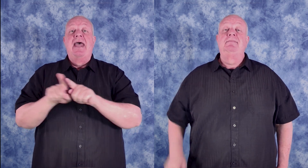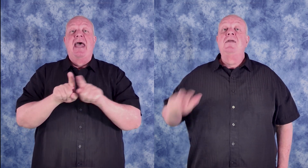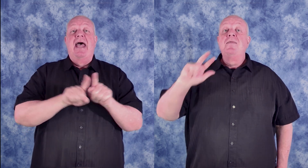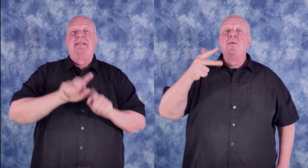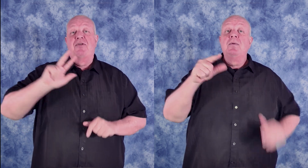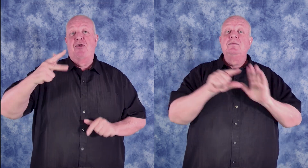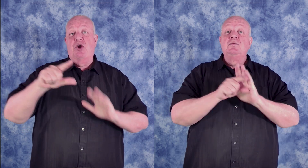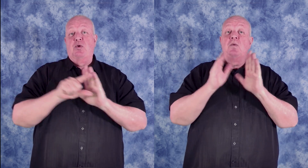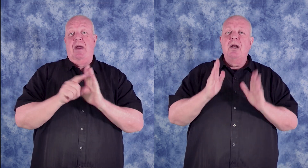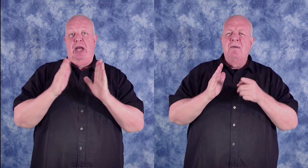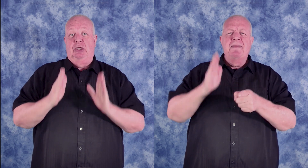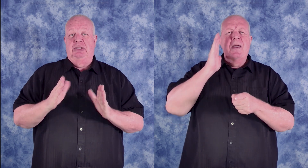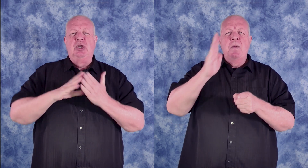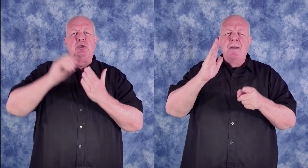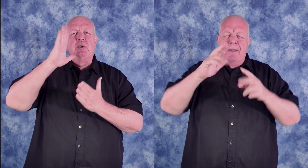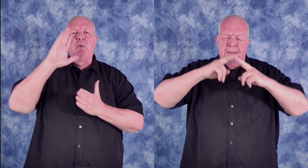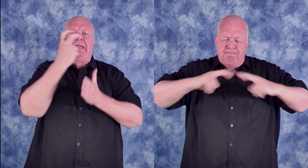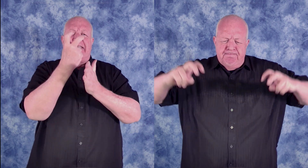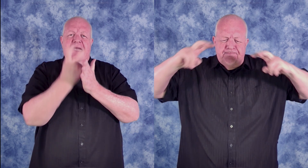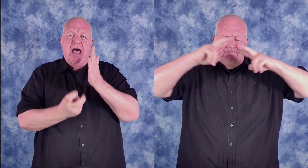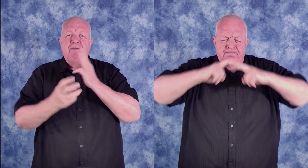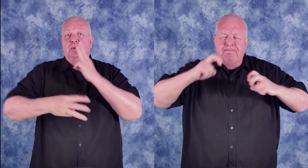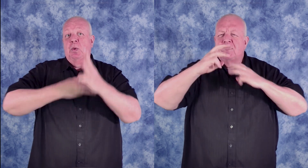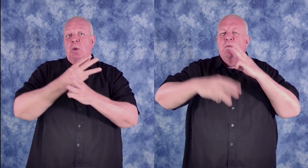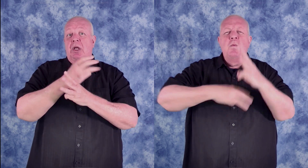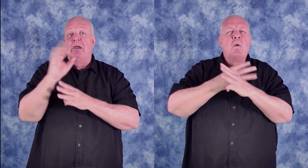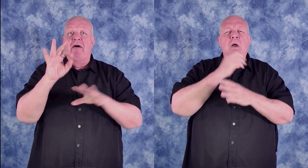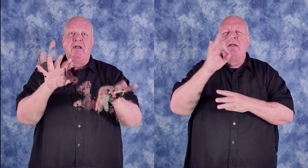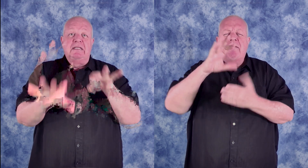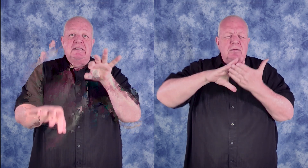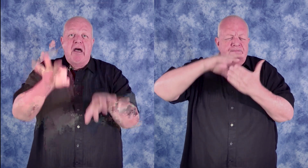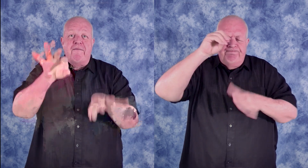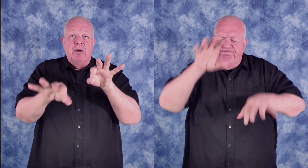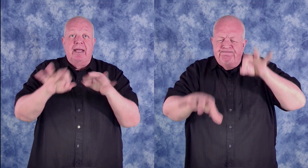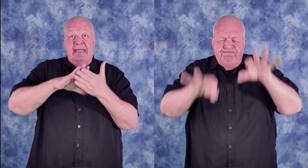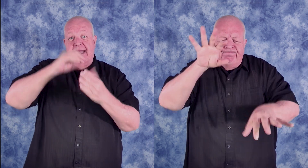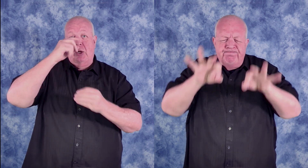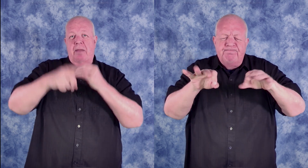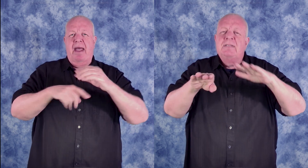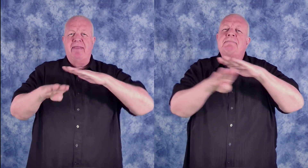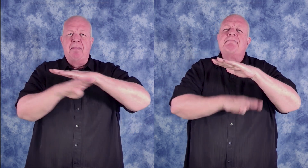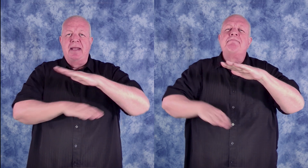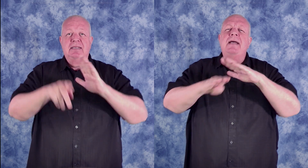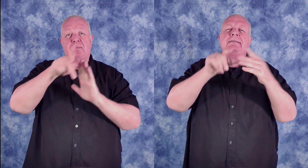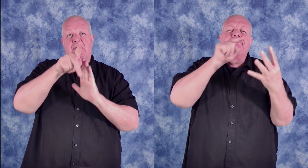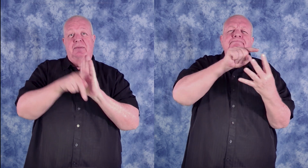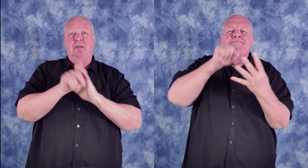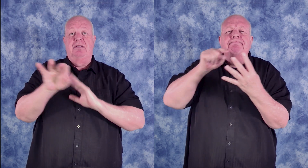As third graders, students will delve into a world of discovery as they learn about the basic principles of